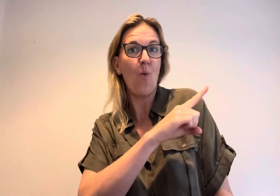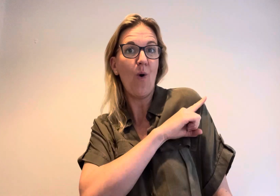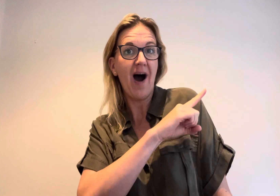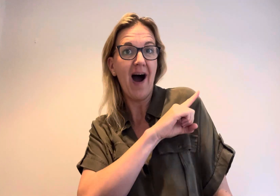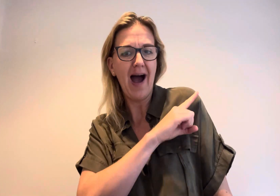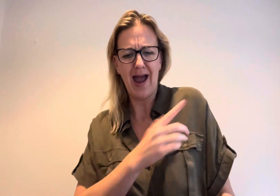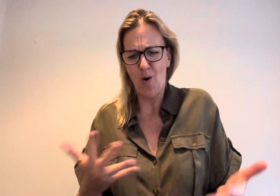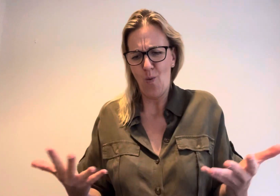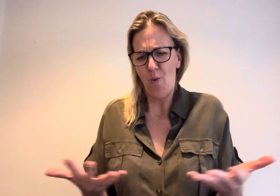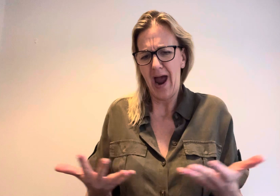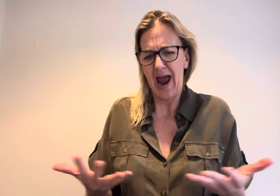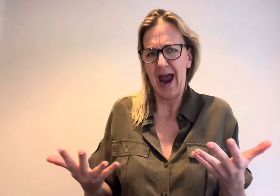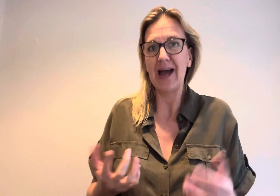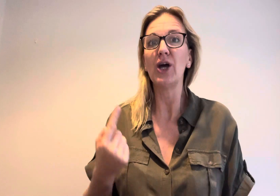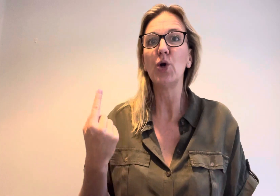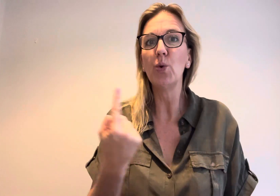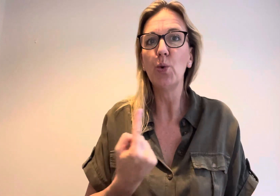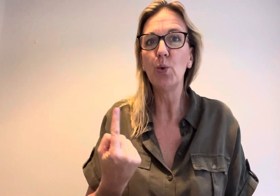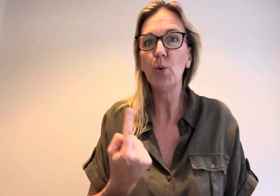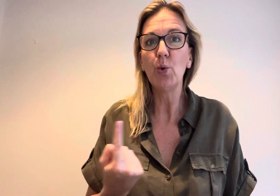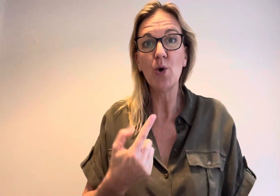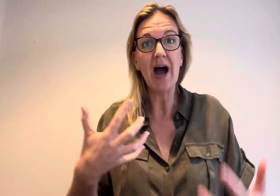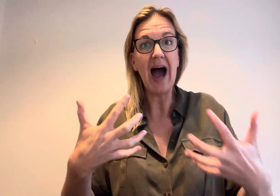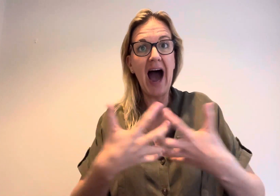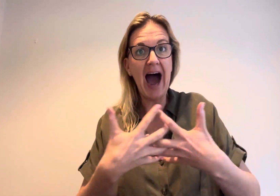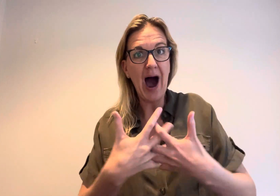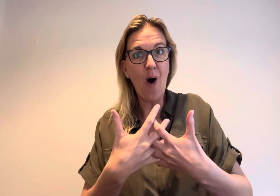can see a camera